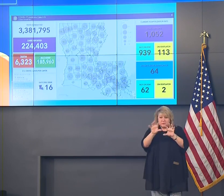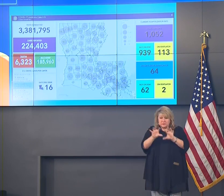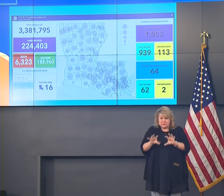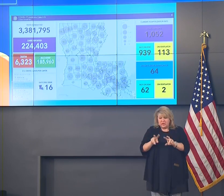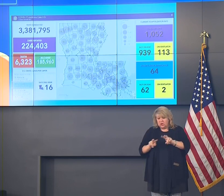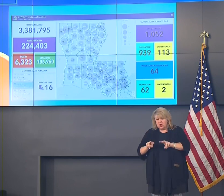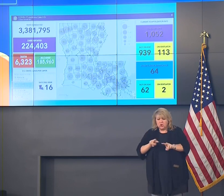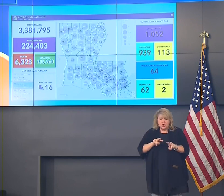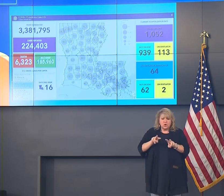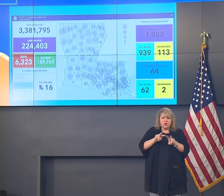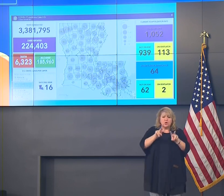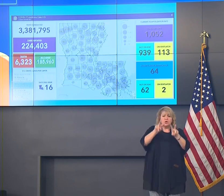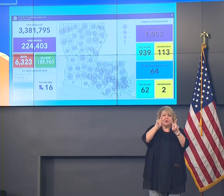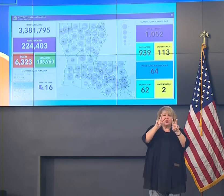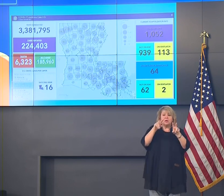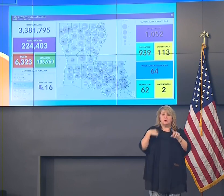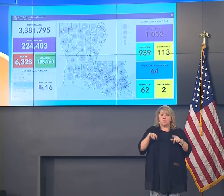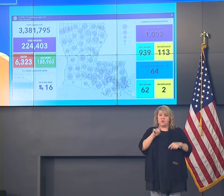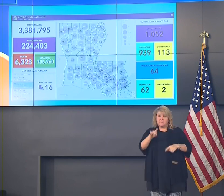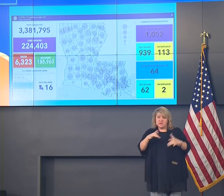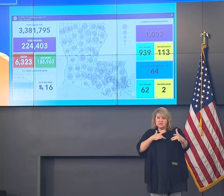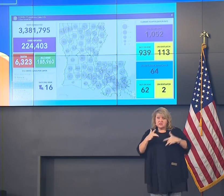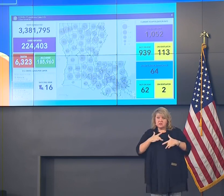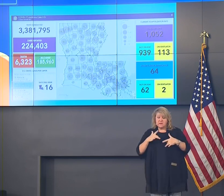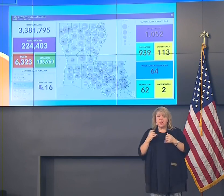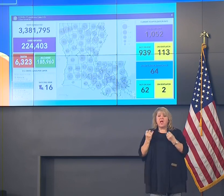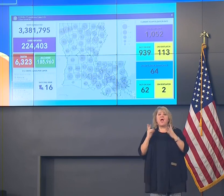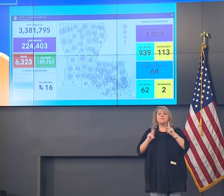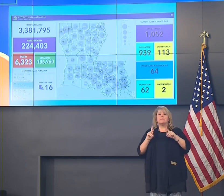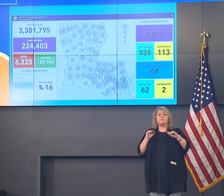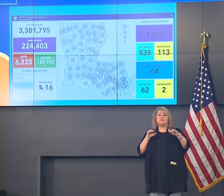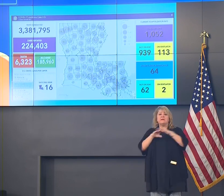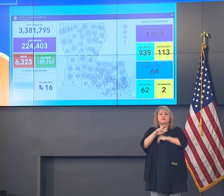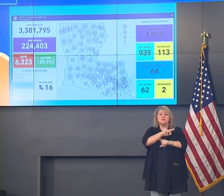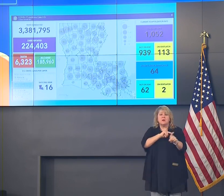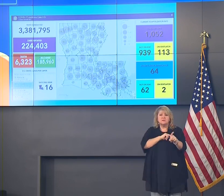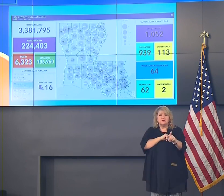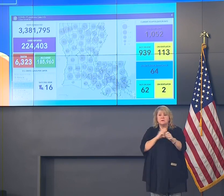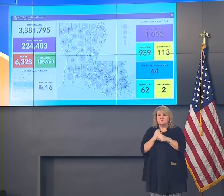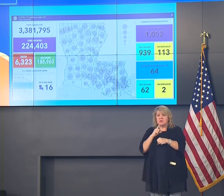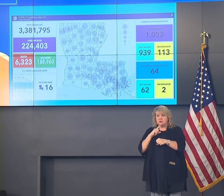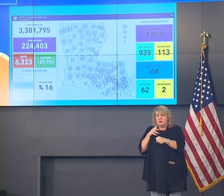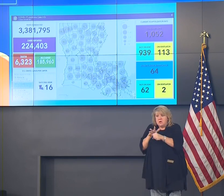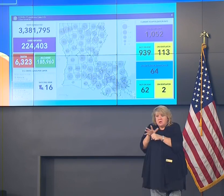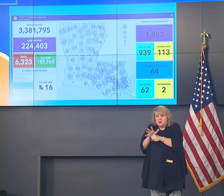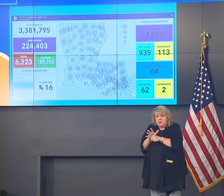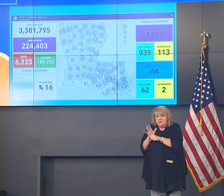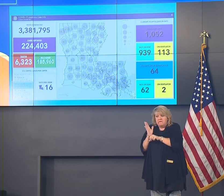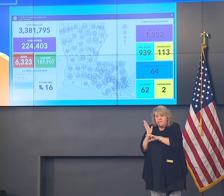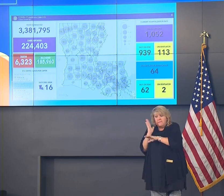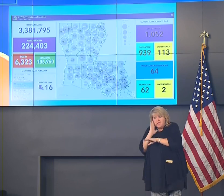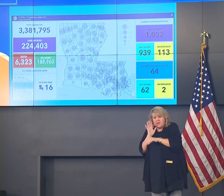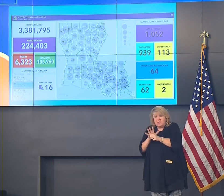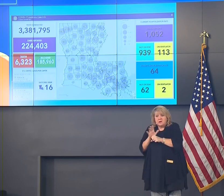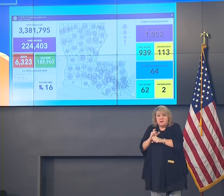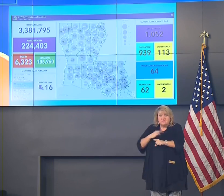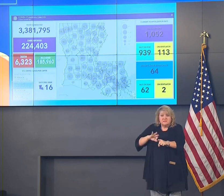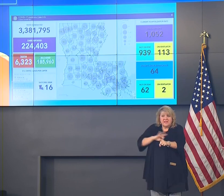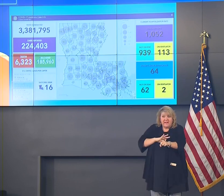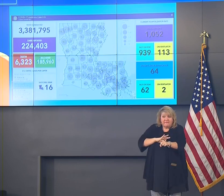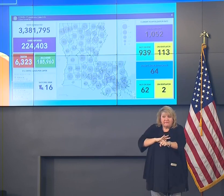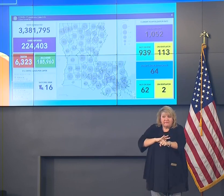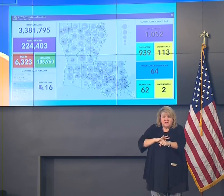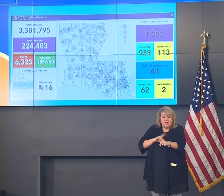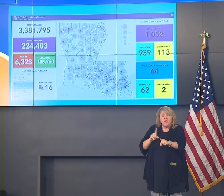about hospitalizations and making sure that we retain the capacity needed to deliver lifesaving care, both to